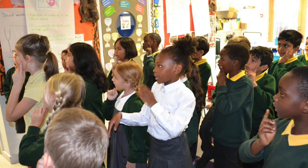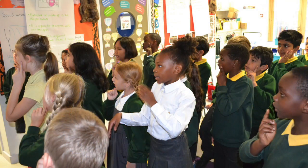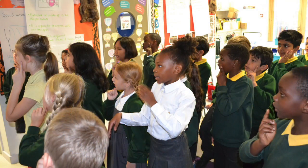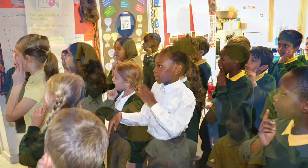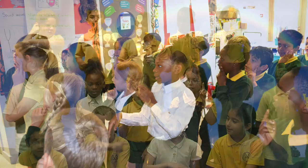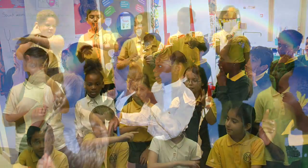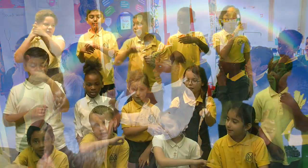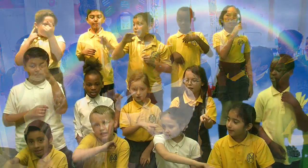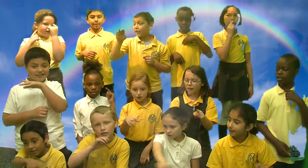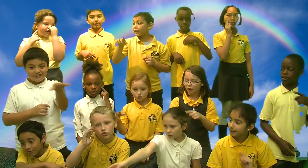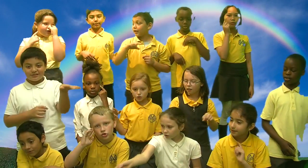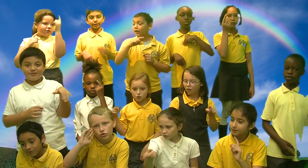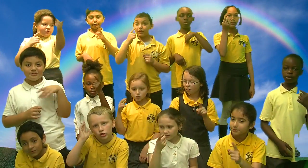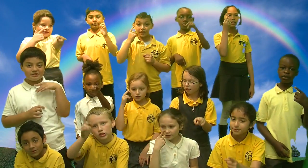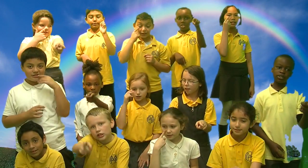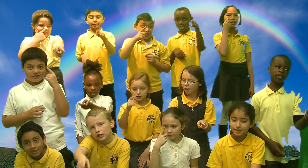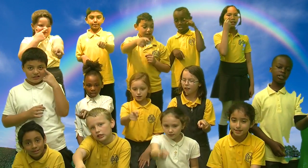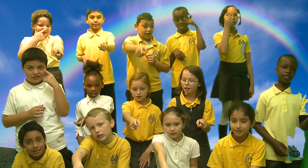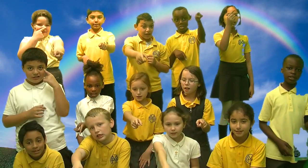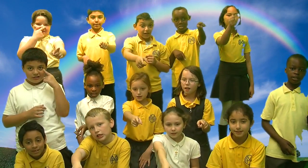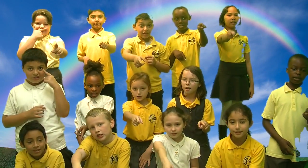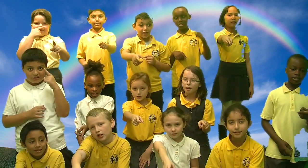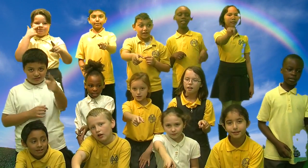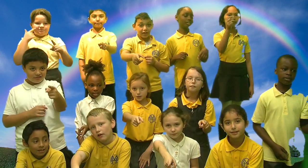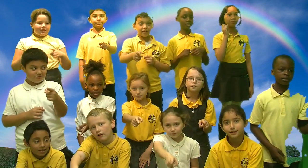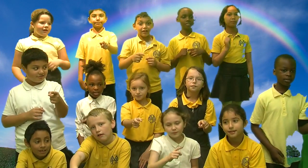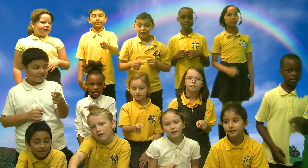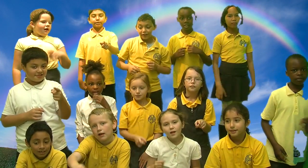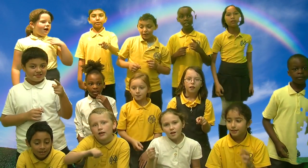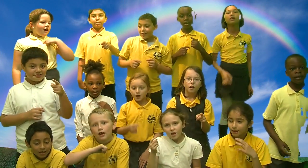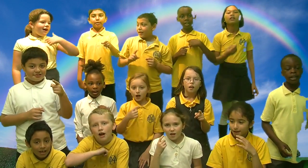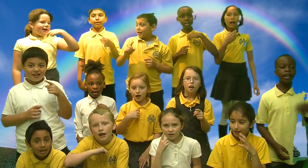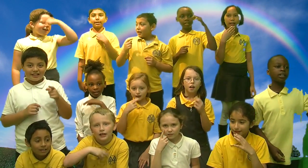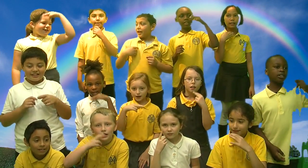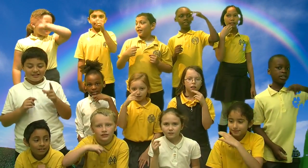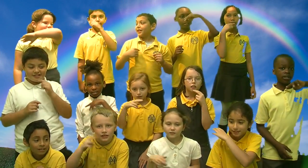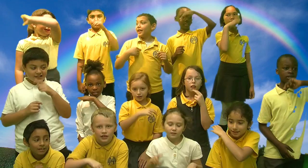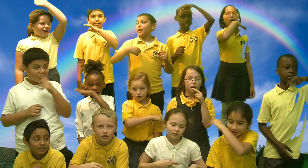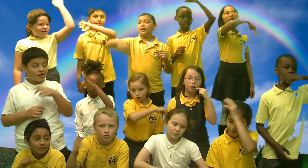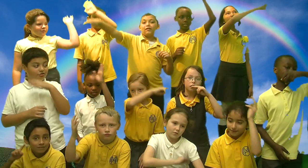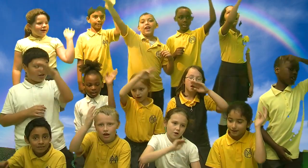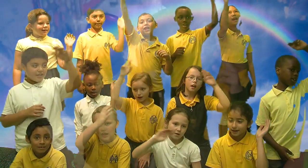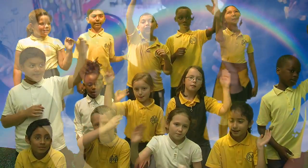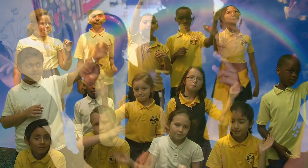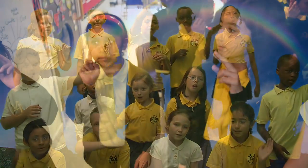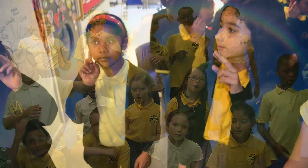everything you see. I can sing a rainbow,